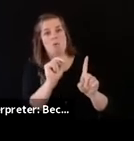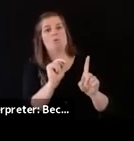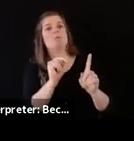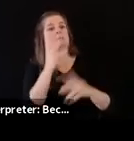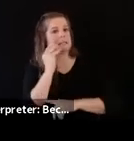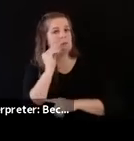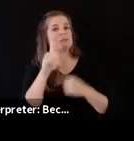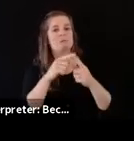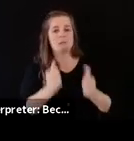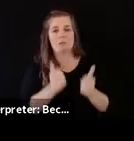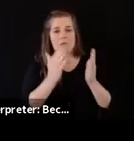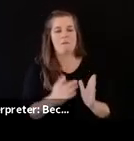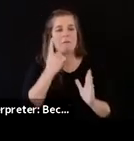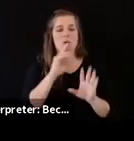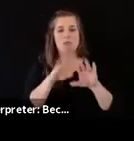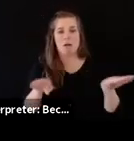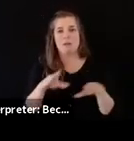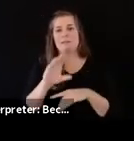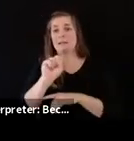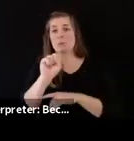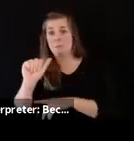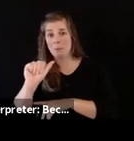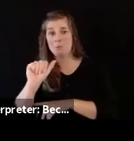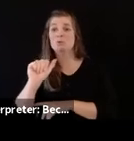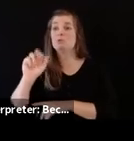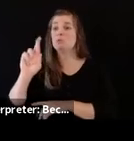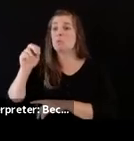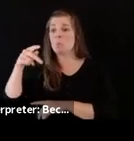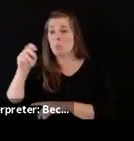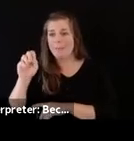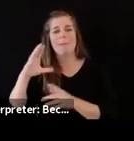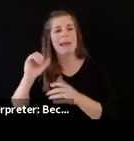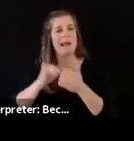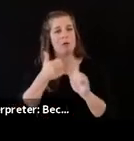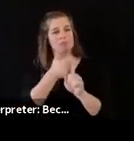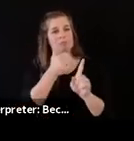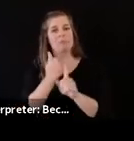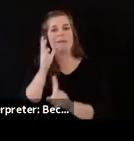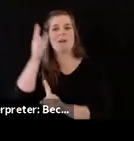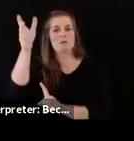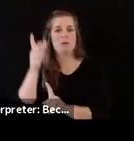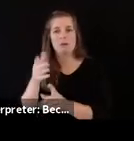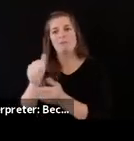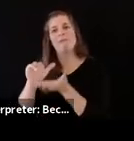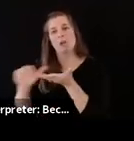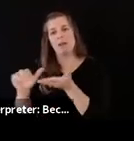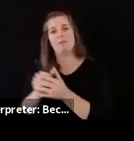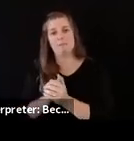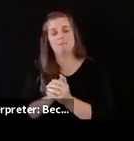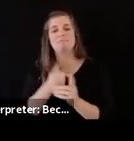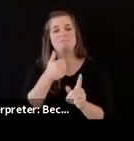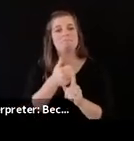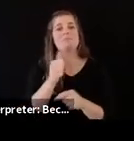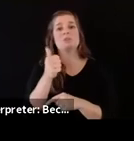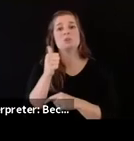child sexual abuse and rape and her path to forgiveness. Sujata was named a 2019 MacArthur Fellow,